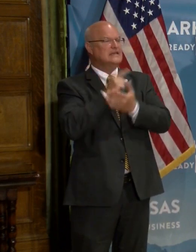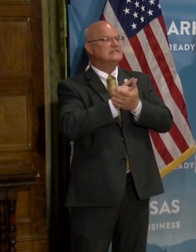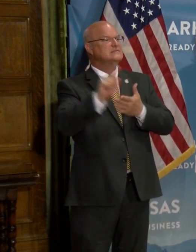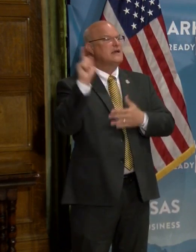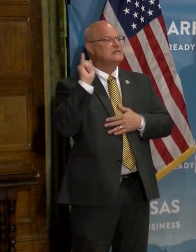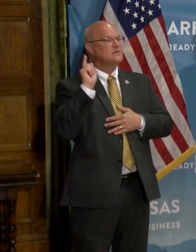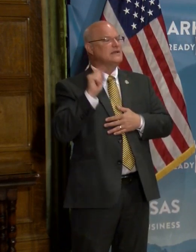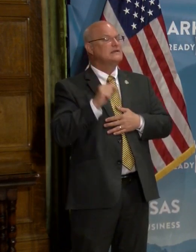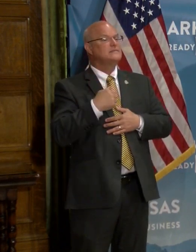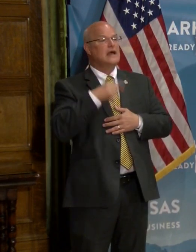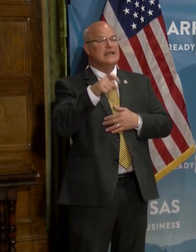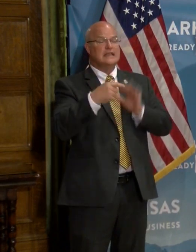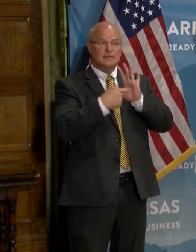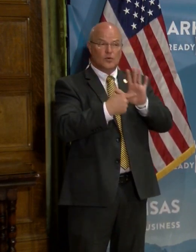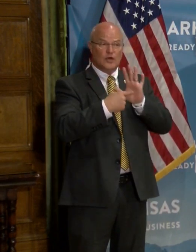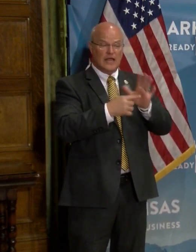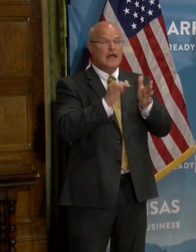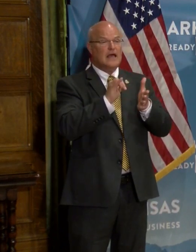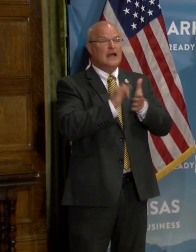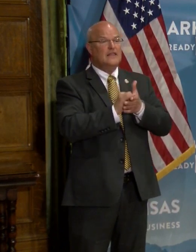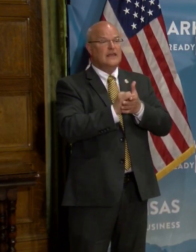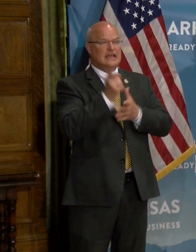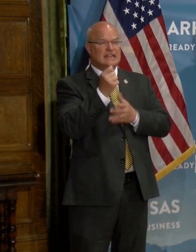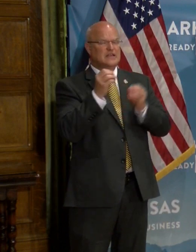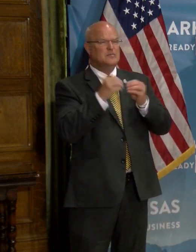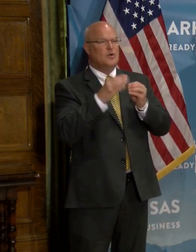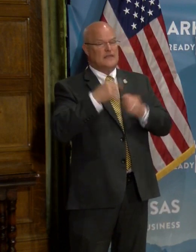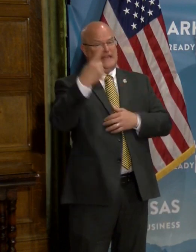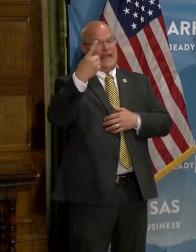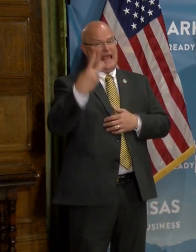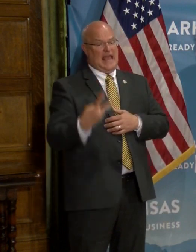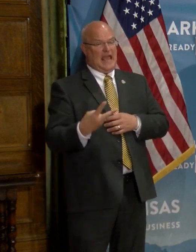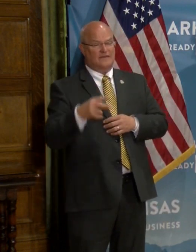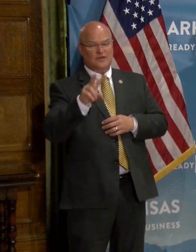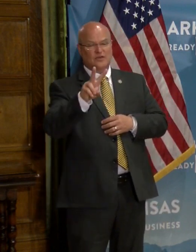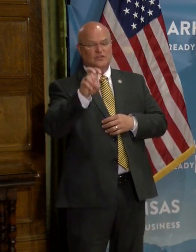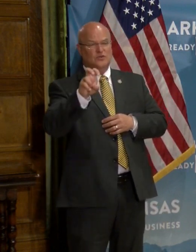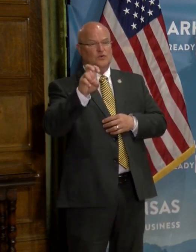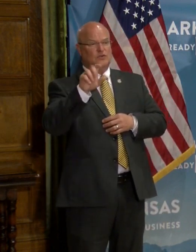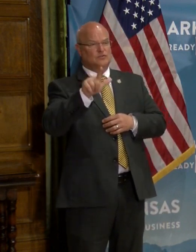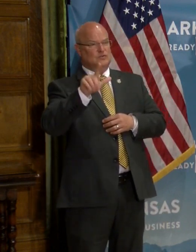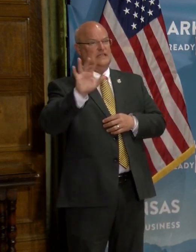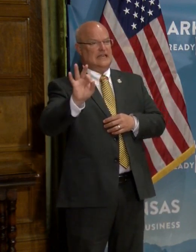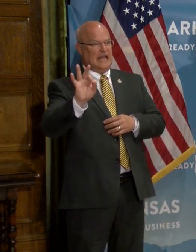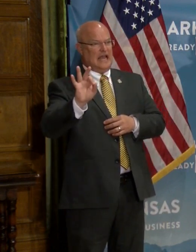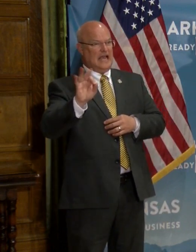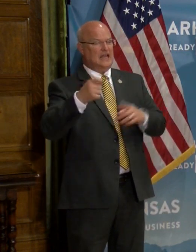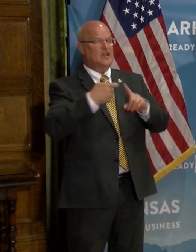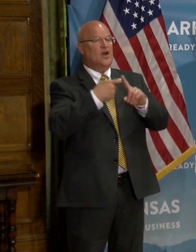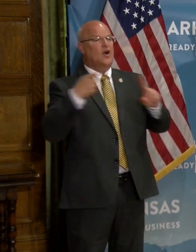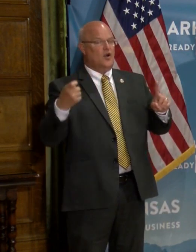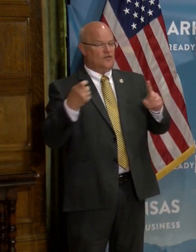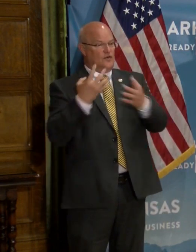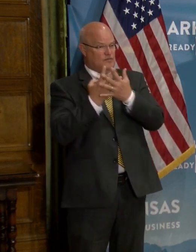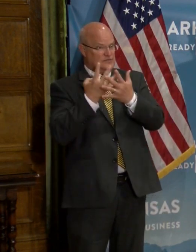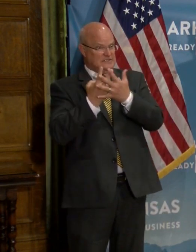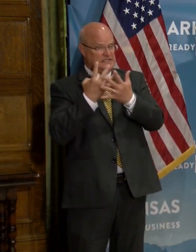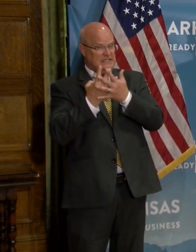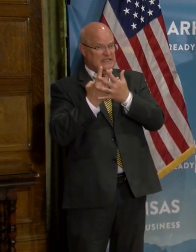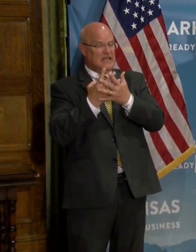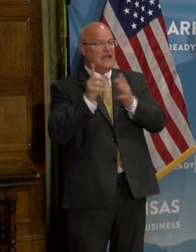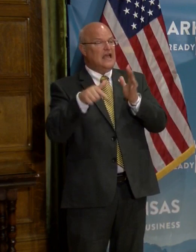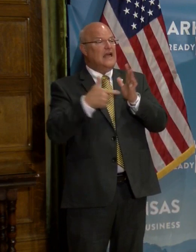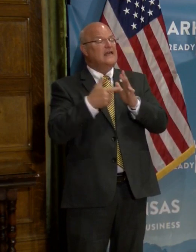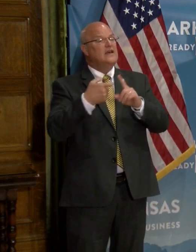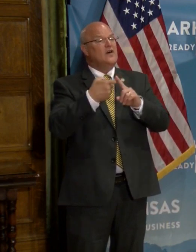week. Uh, I need to point out that slightly over half of those 229 are from correctional facilities, and these